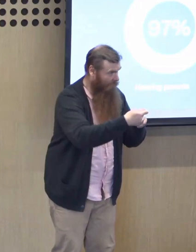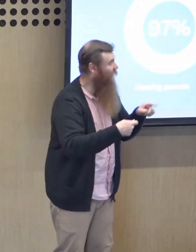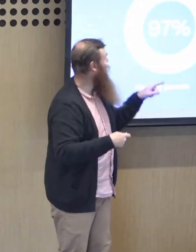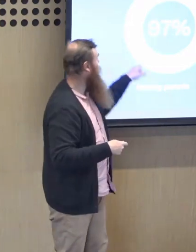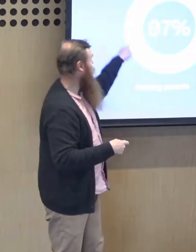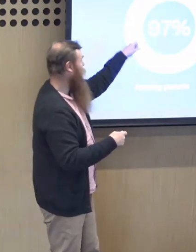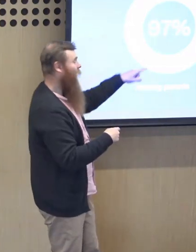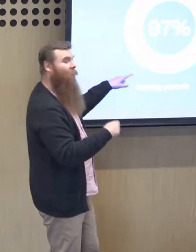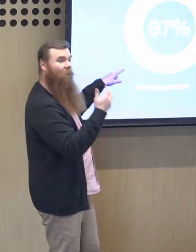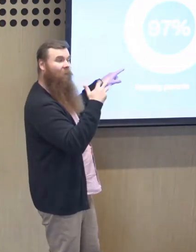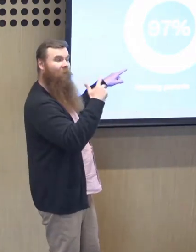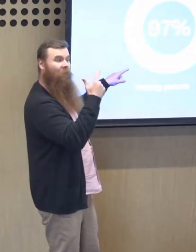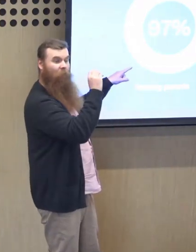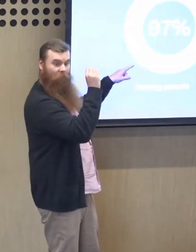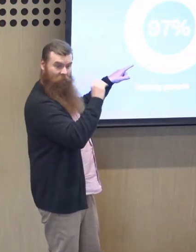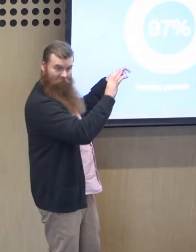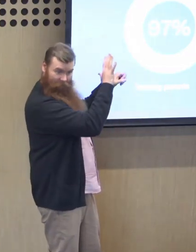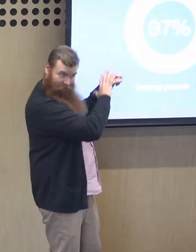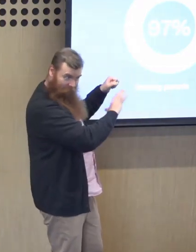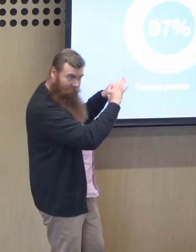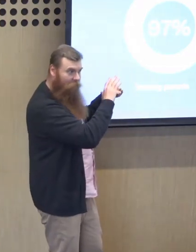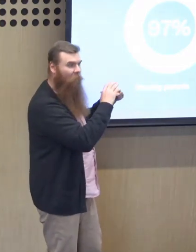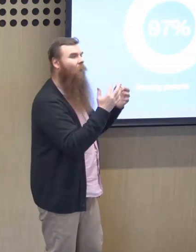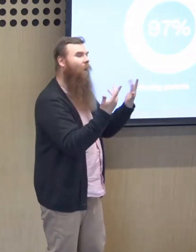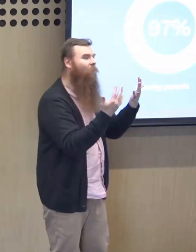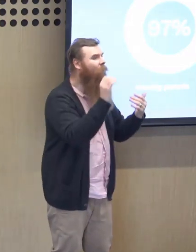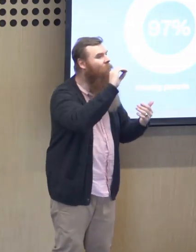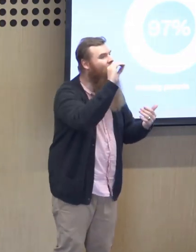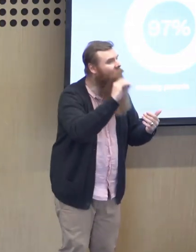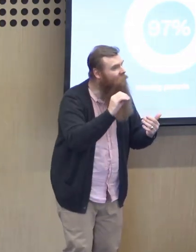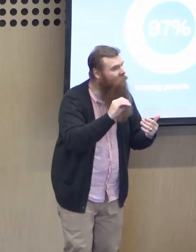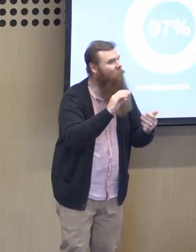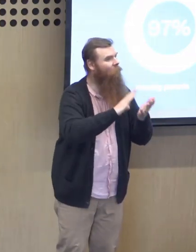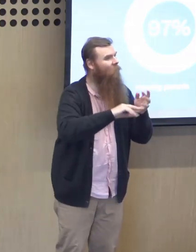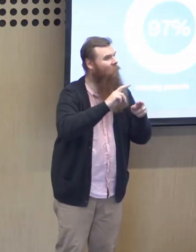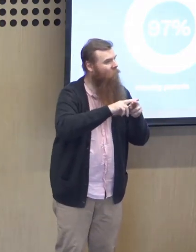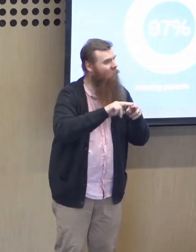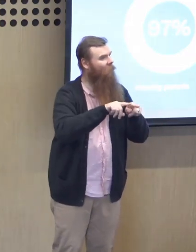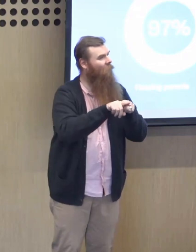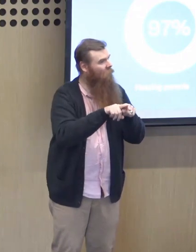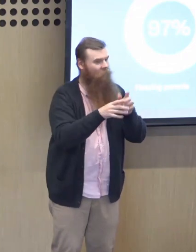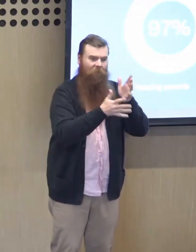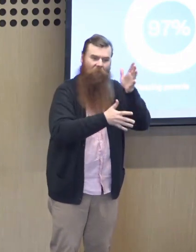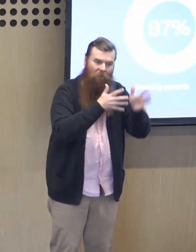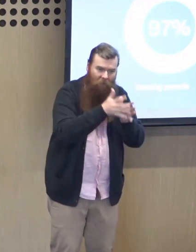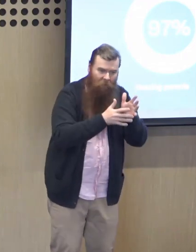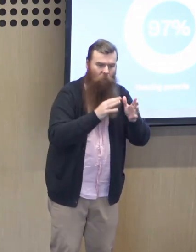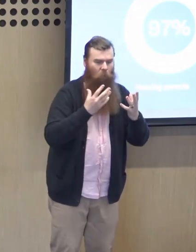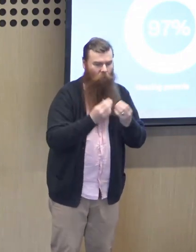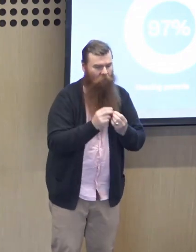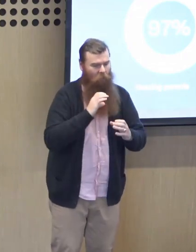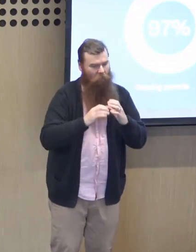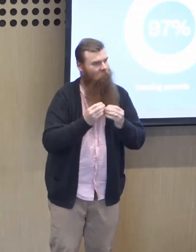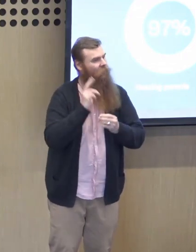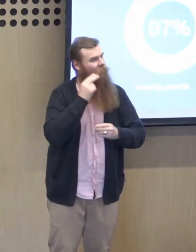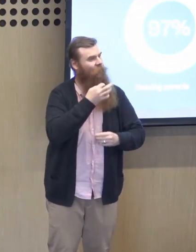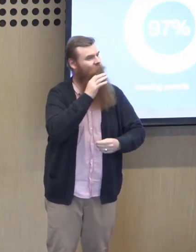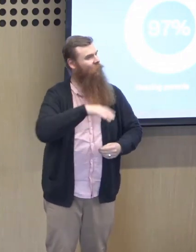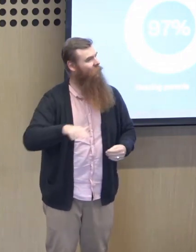So the next question I asked of this 97% of hearing parents with deaf children, what percentage of them learn sign language and communicate